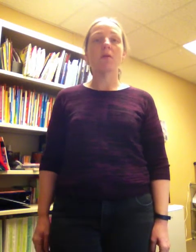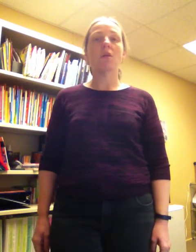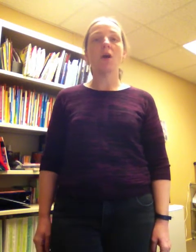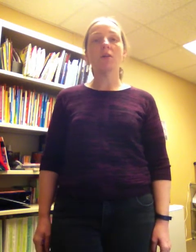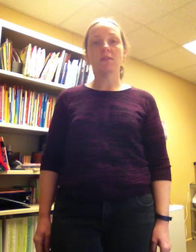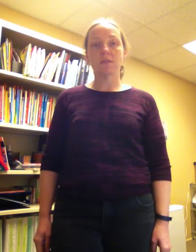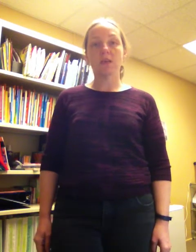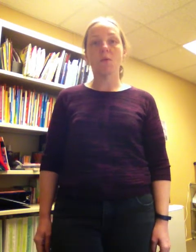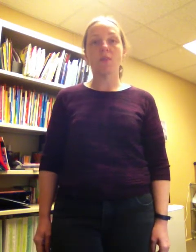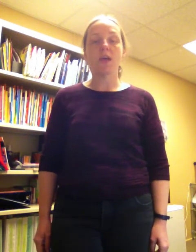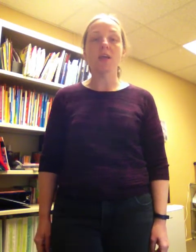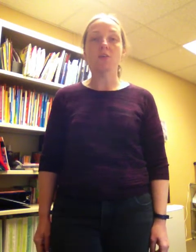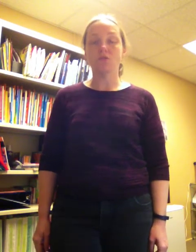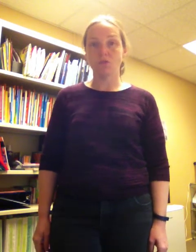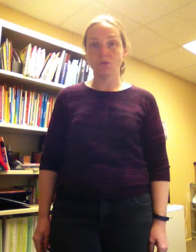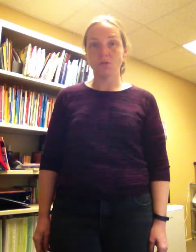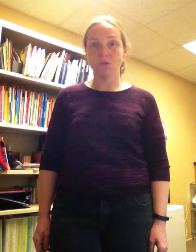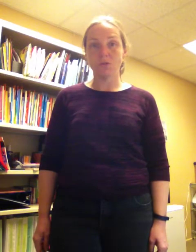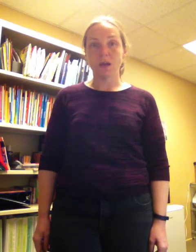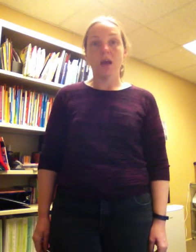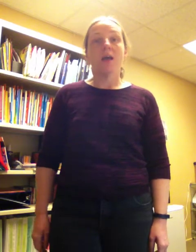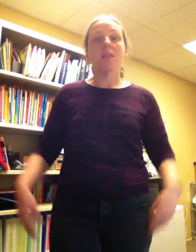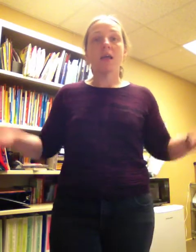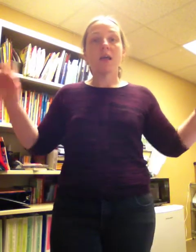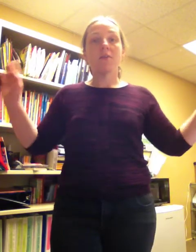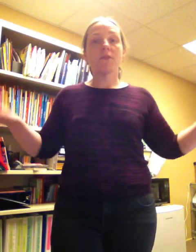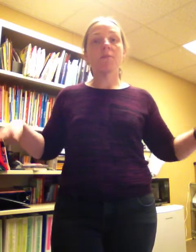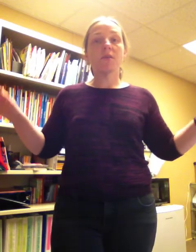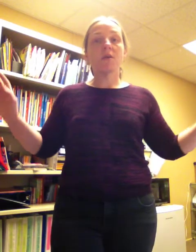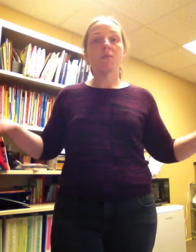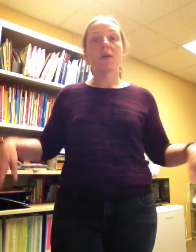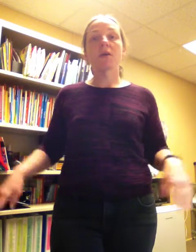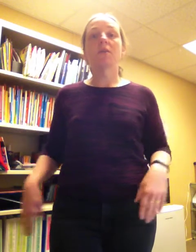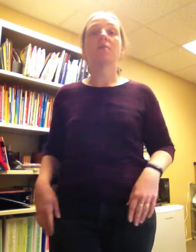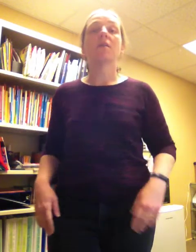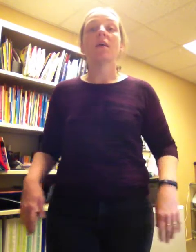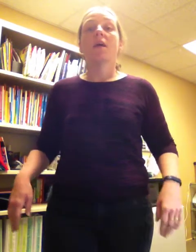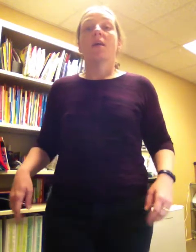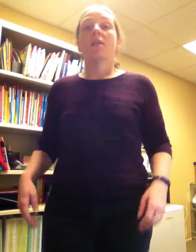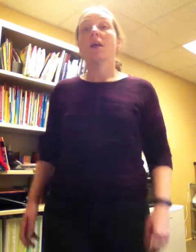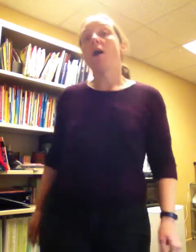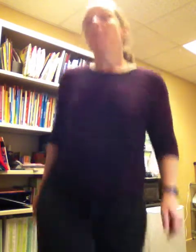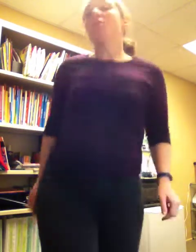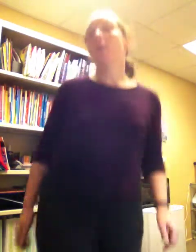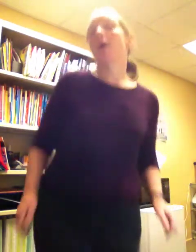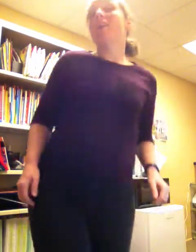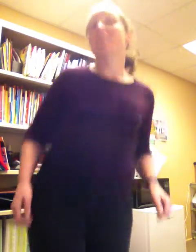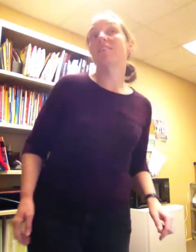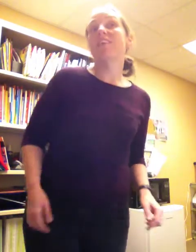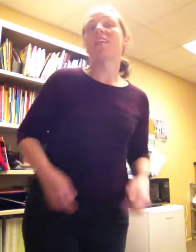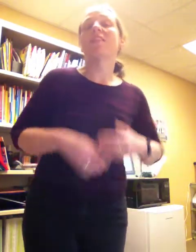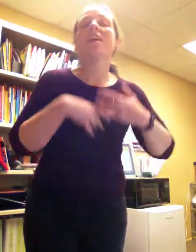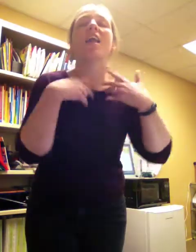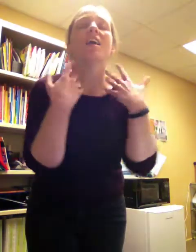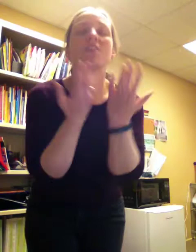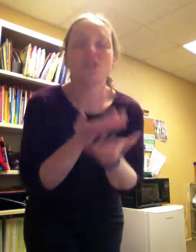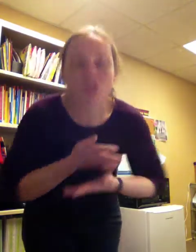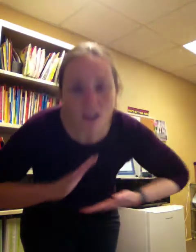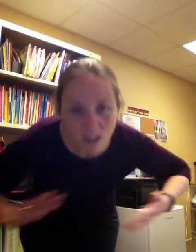along to see what they could do. They flapped their wings, they hopped around, they landed gently